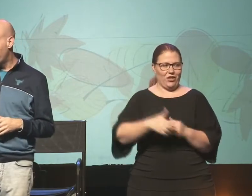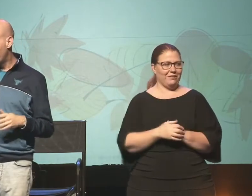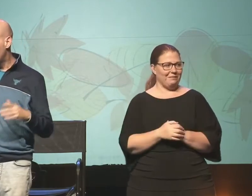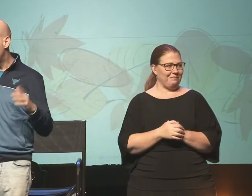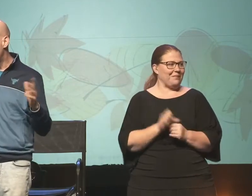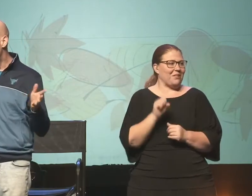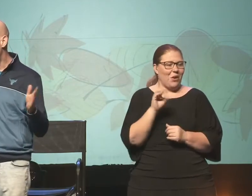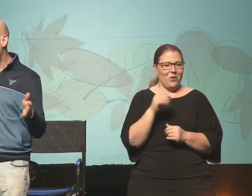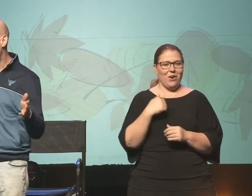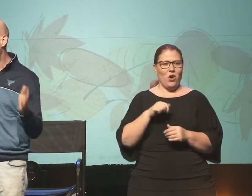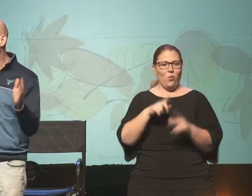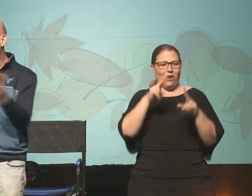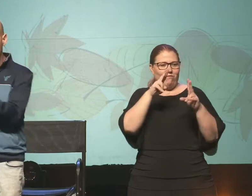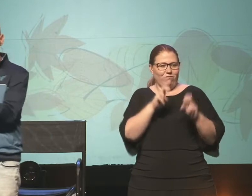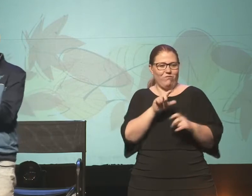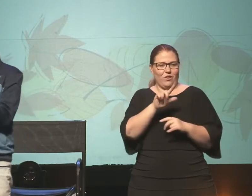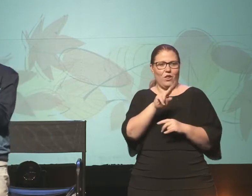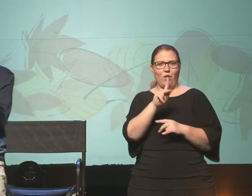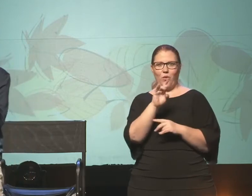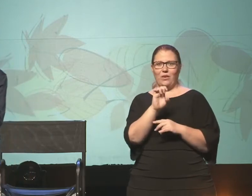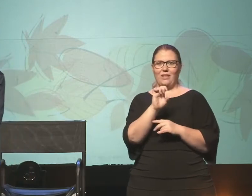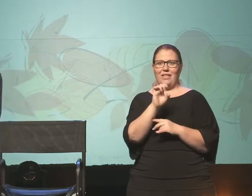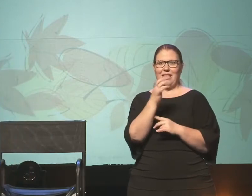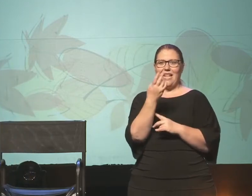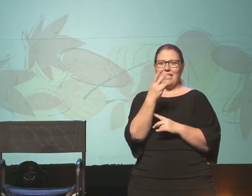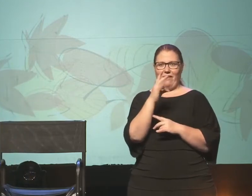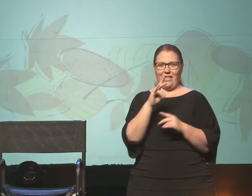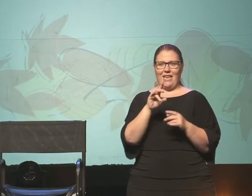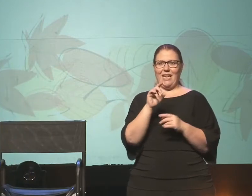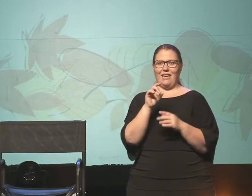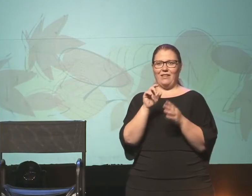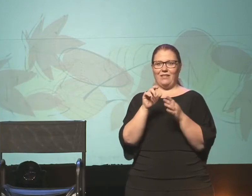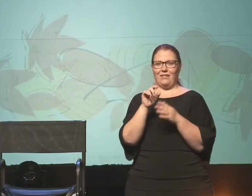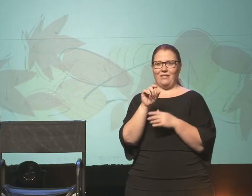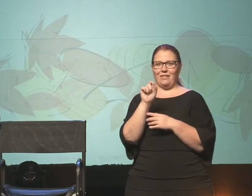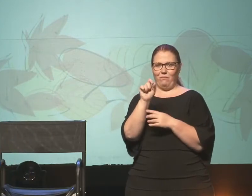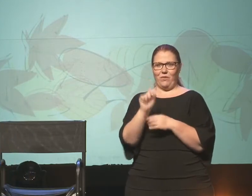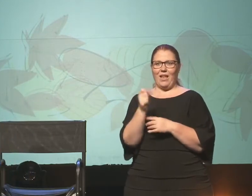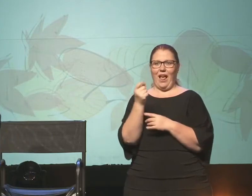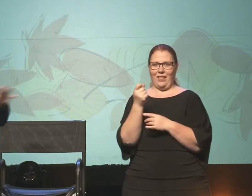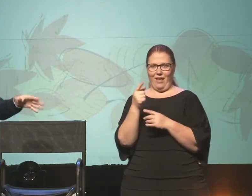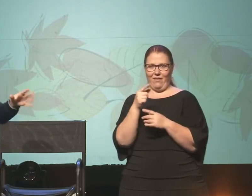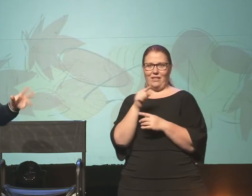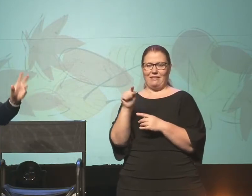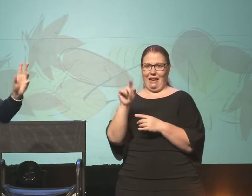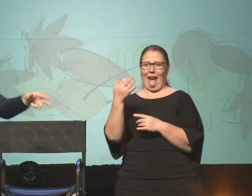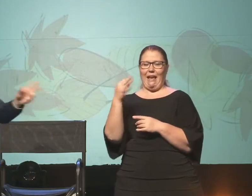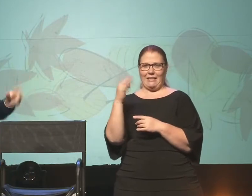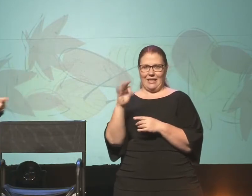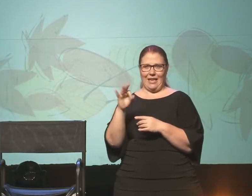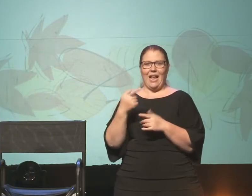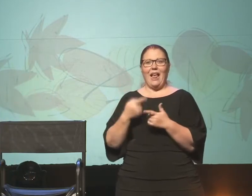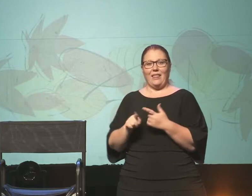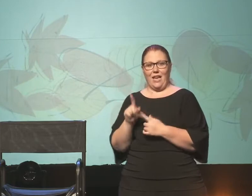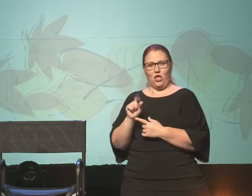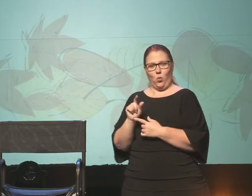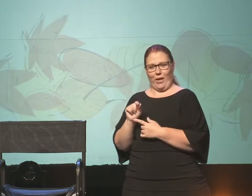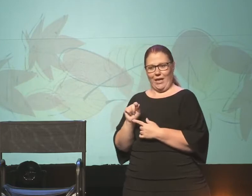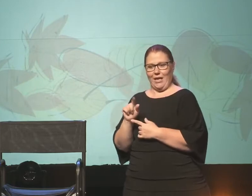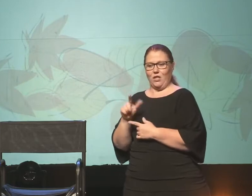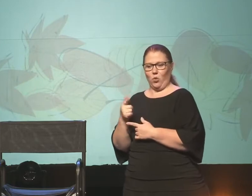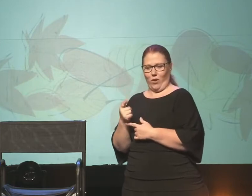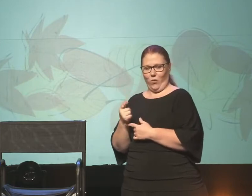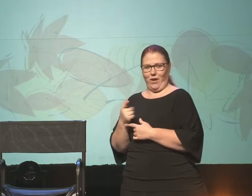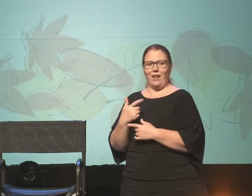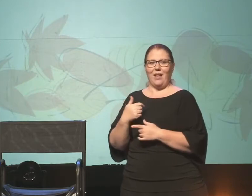So we're going to look at Luke 17, 11 through 19, but then I'm going to sneak in 20 and 21. And I'm going to sneak in chapter 9, verse 51,